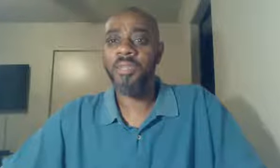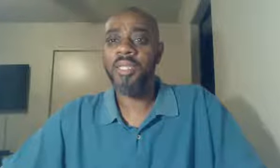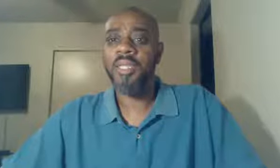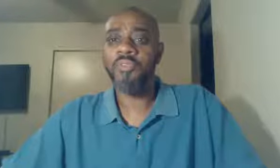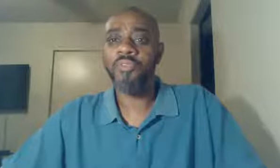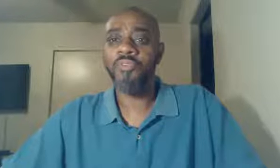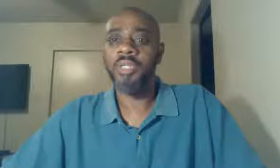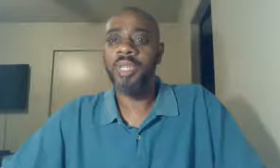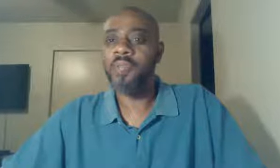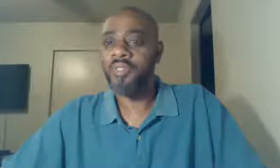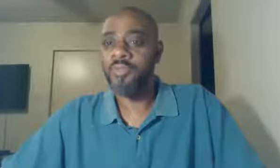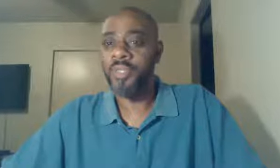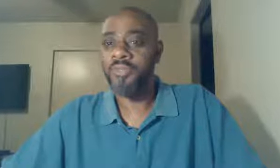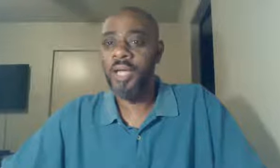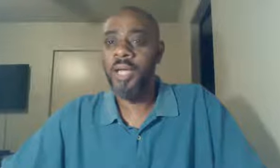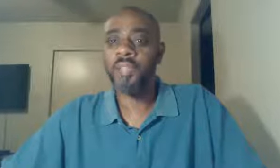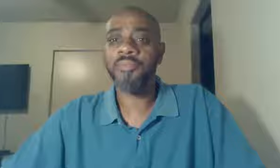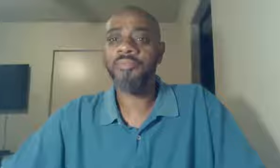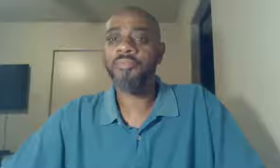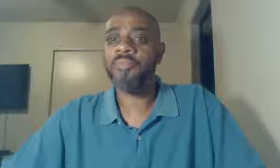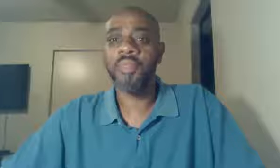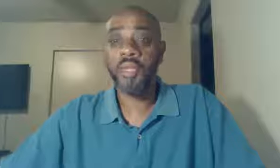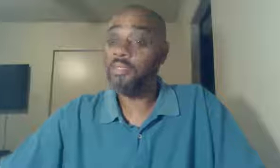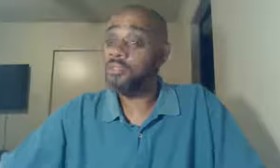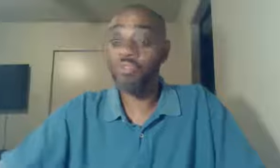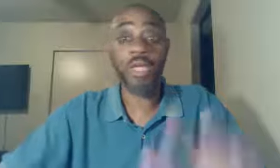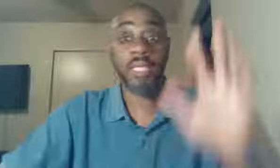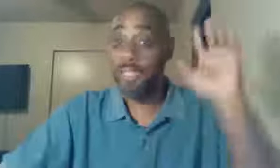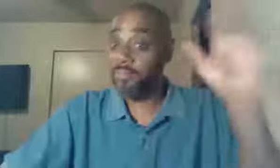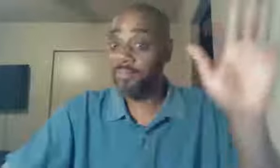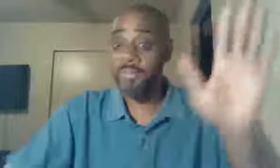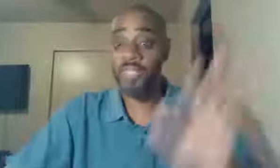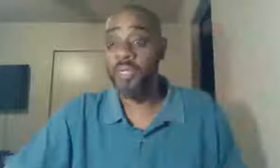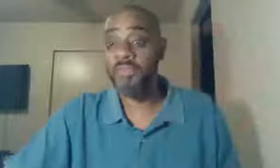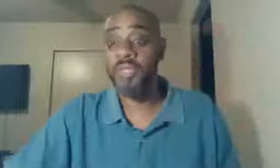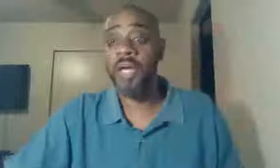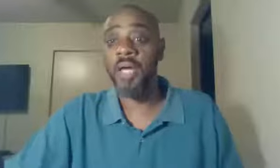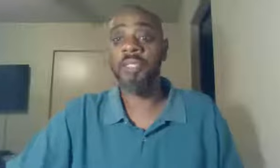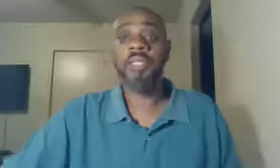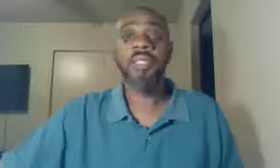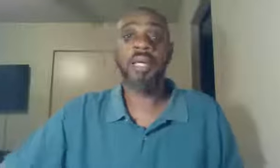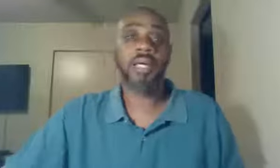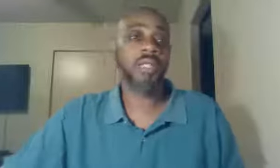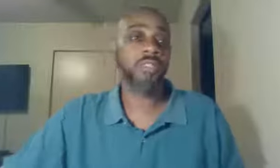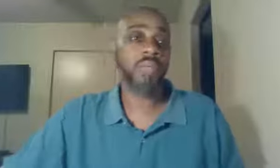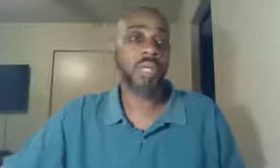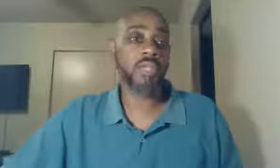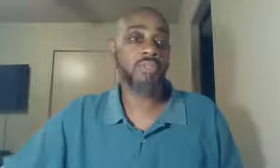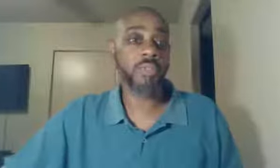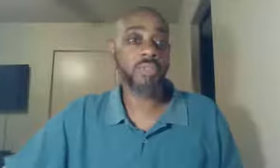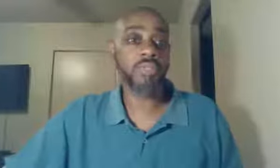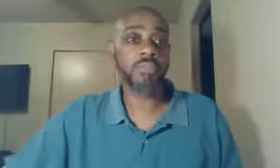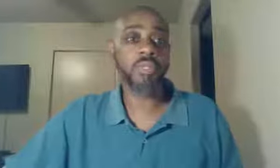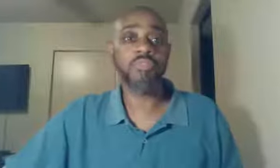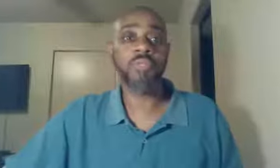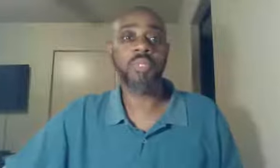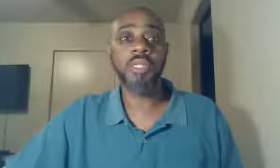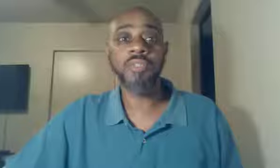if you feel that by the Spirit of God, strictly by the Spirit of God, to be a contributor to the ministry, please